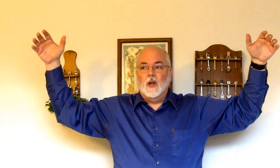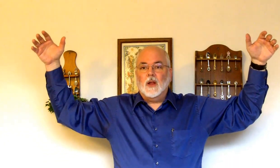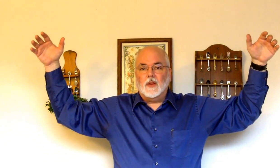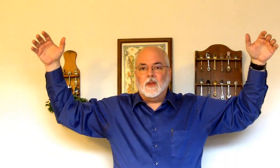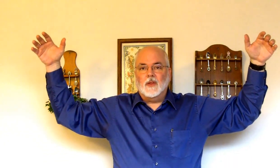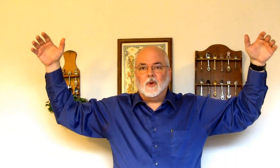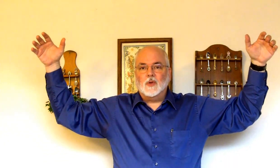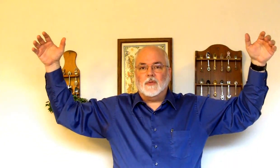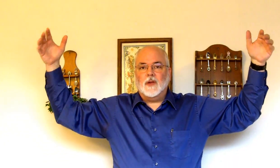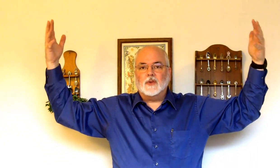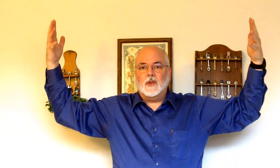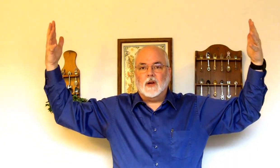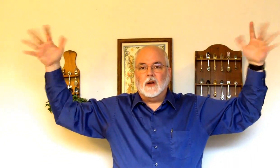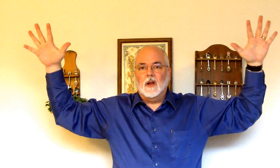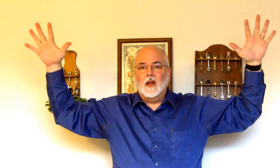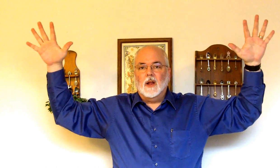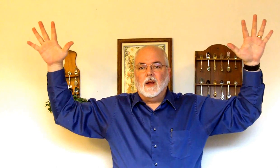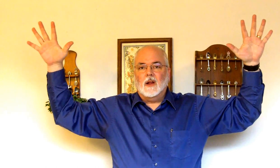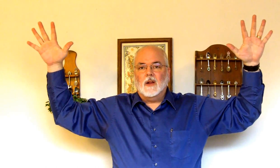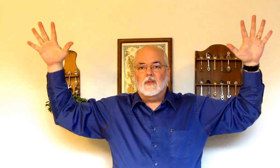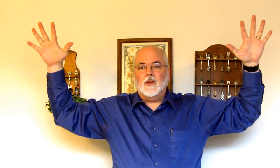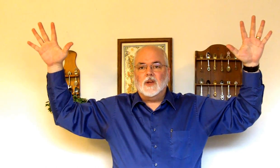The crucifixion there. Finished.